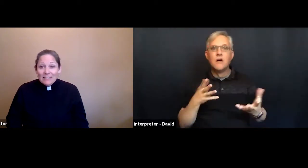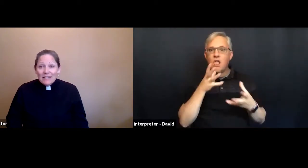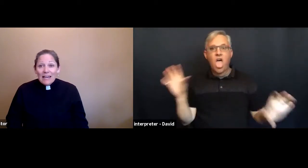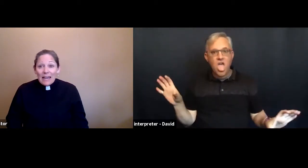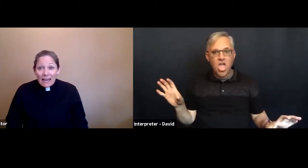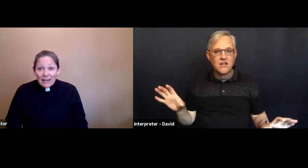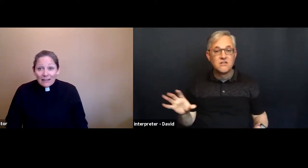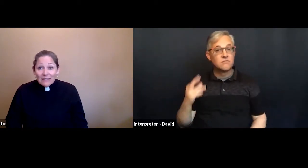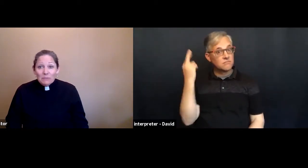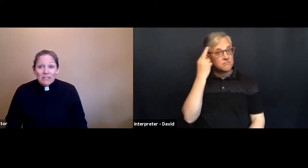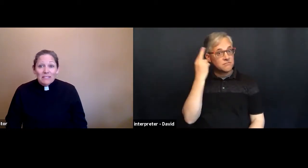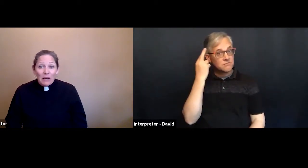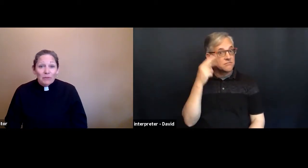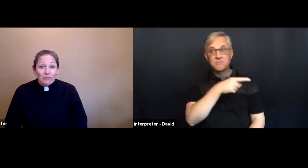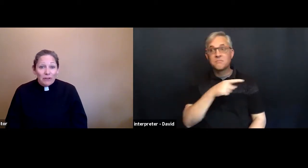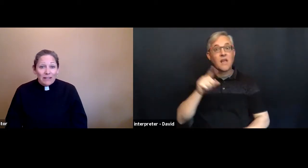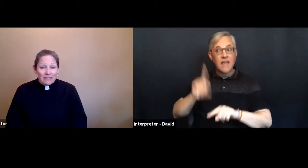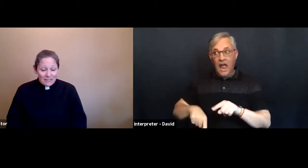and spend time with her friends.